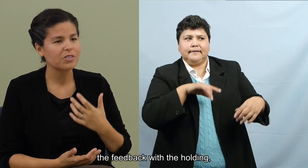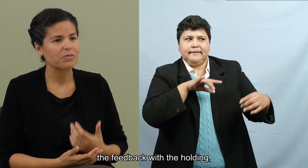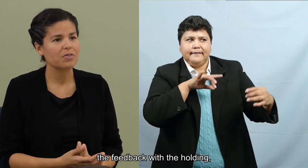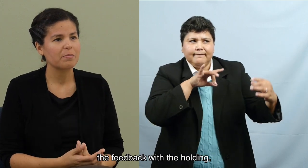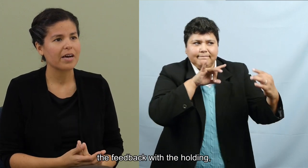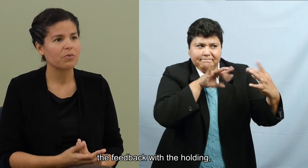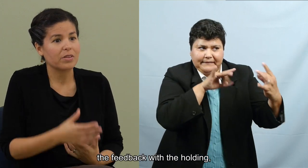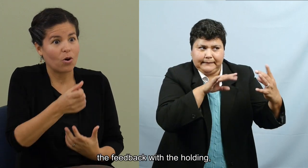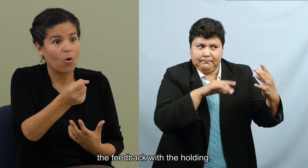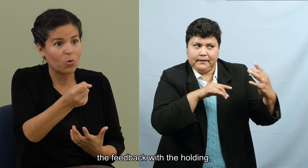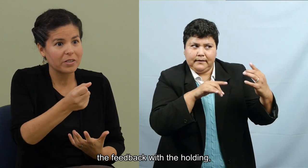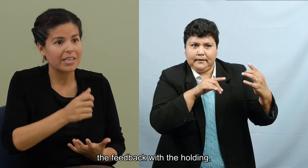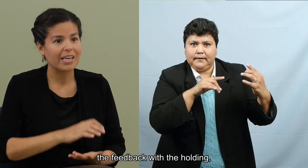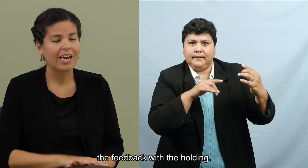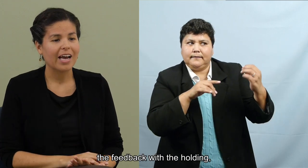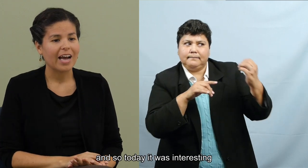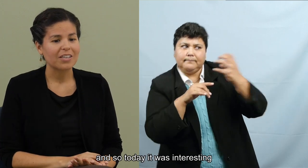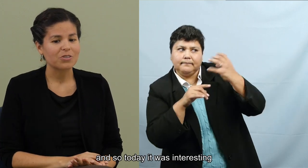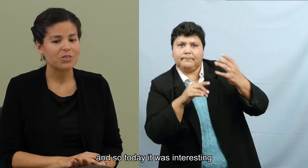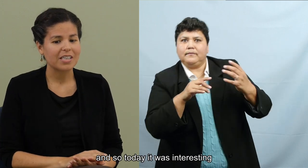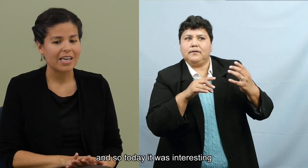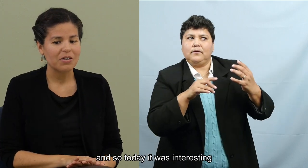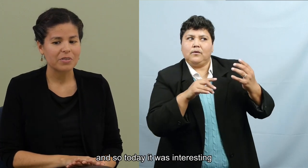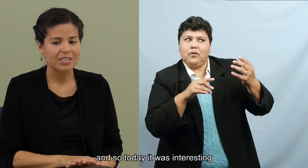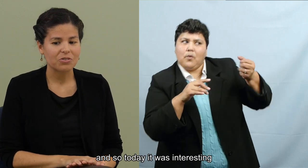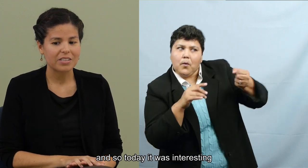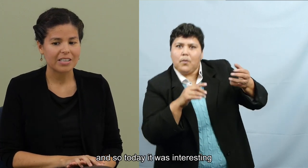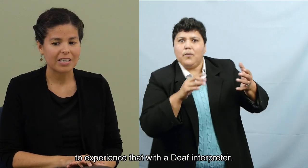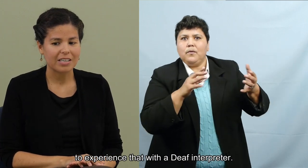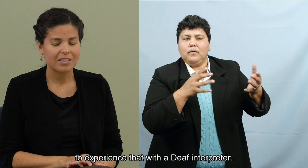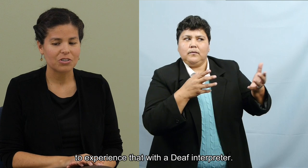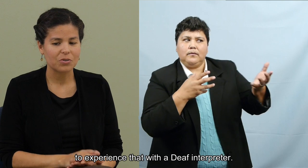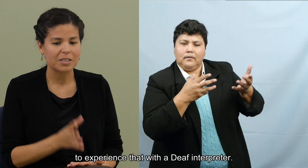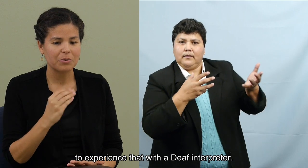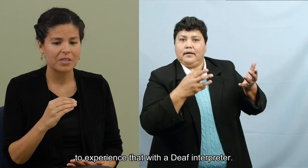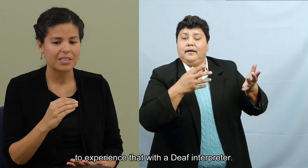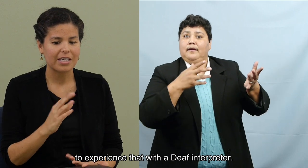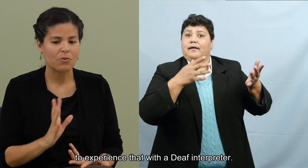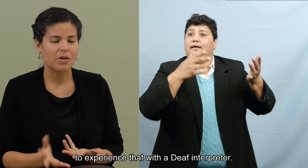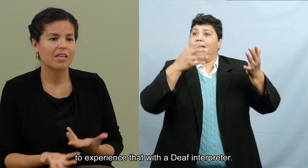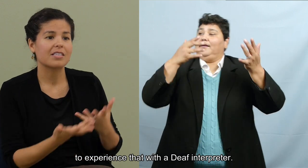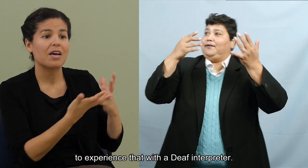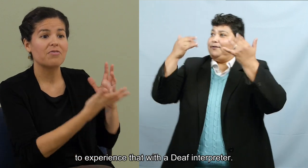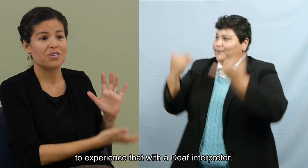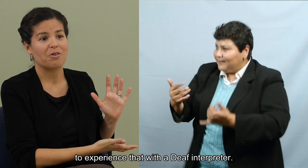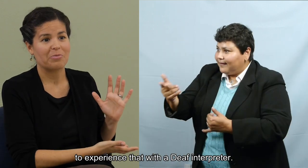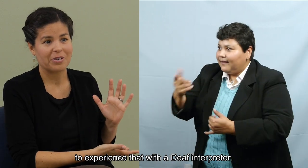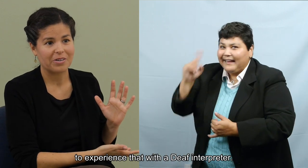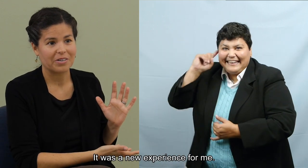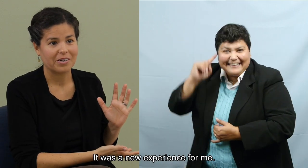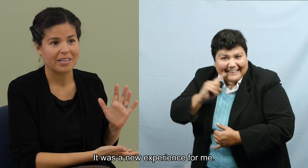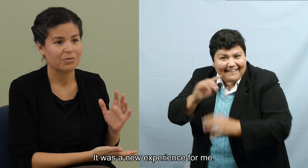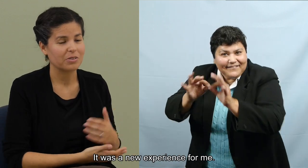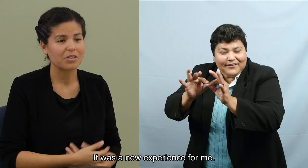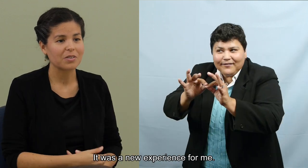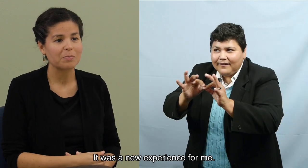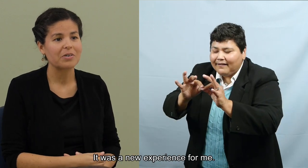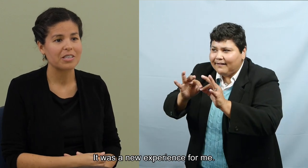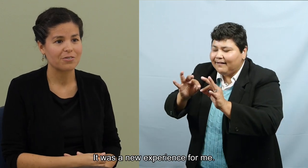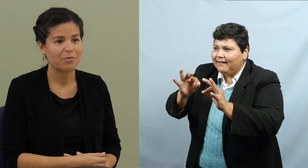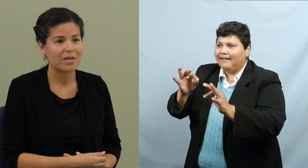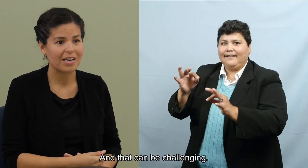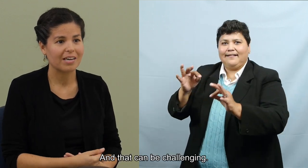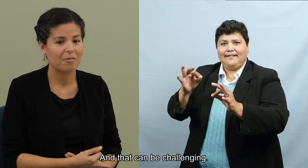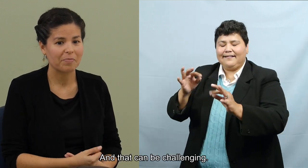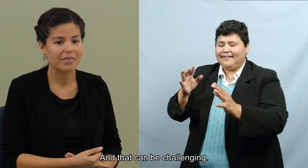cues, the feedback with the holding. And so today it was interesting to experience that with a deaf interpreter. It was a new